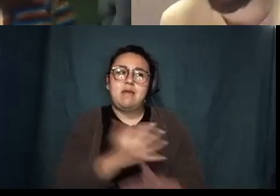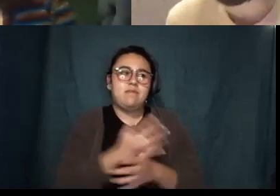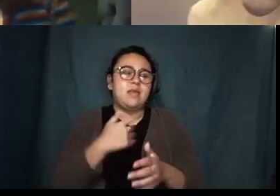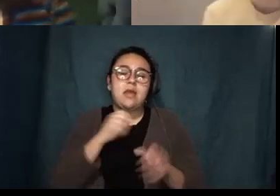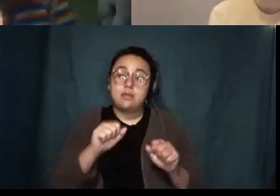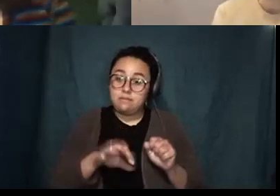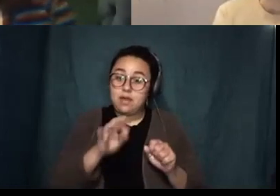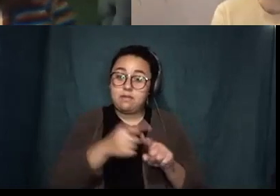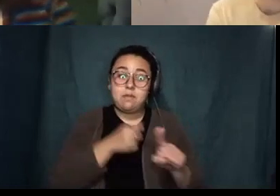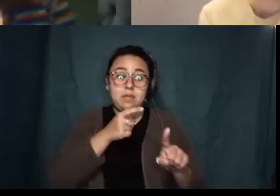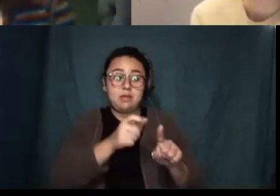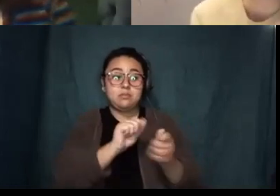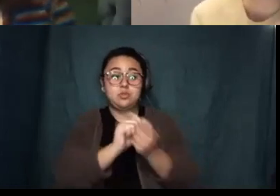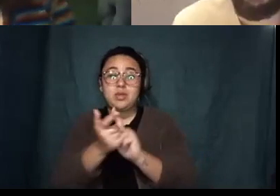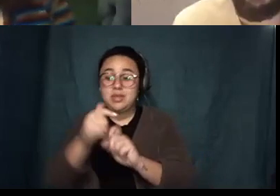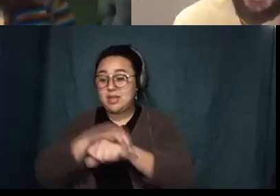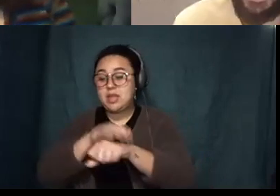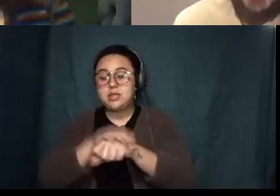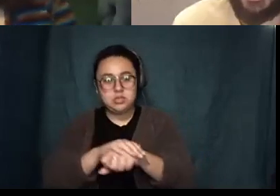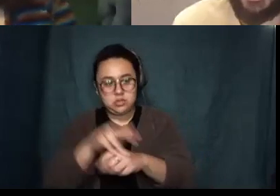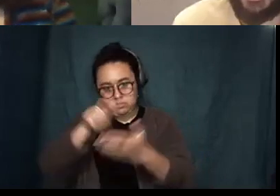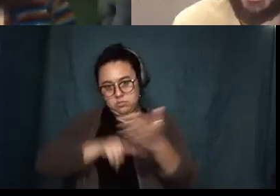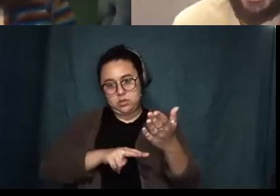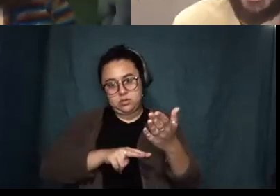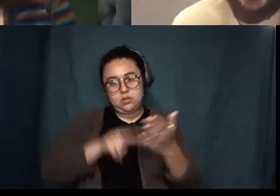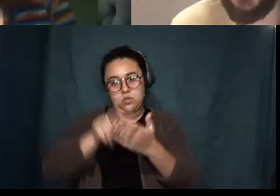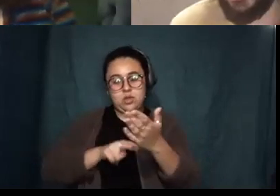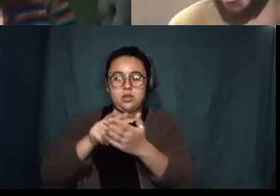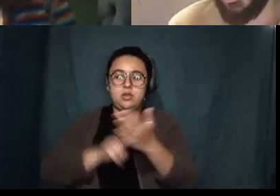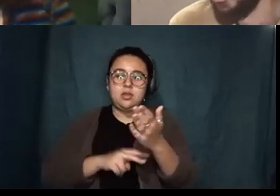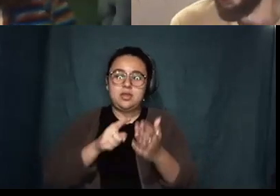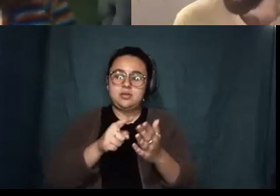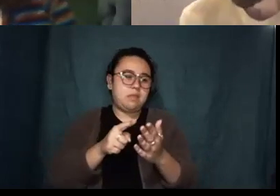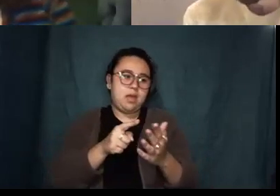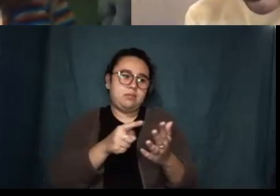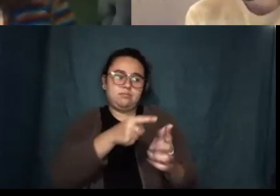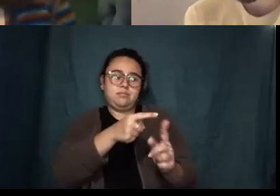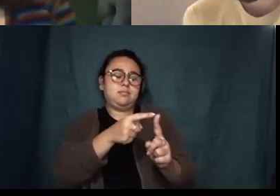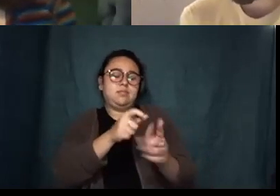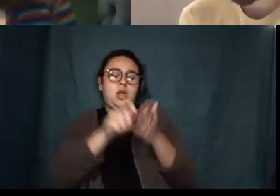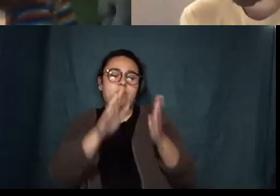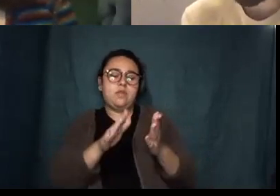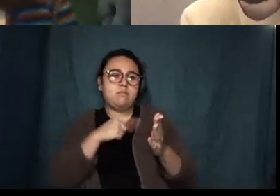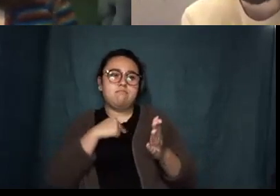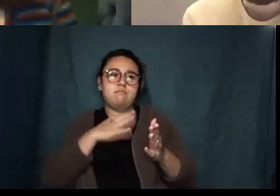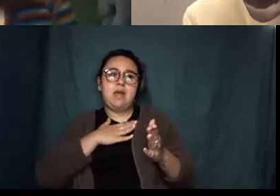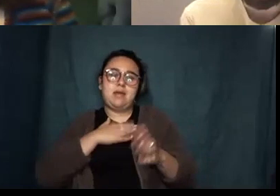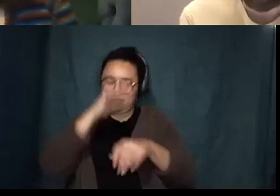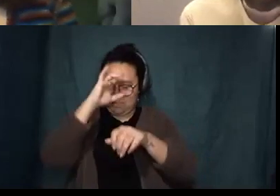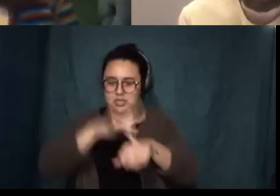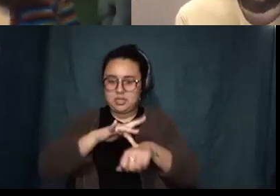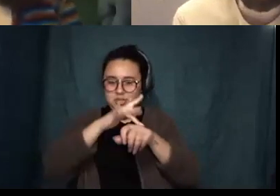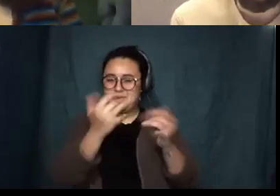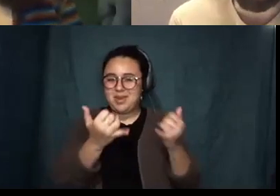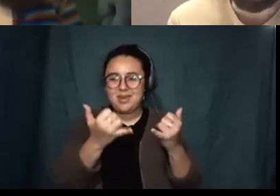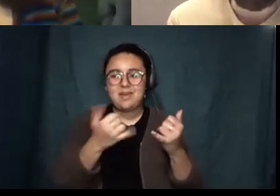him that's been translated into English uh he's like right now my total obsession um I'm just reading like